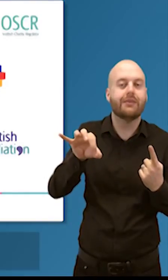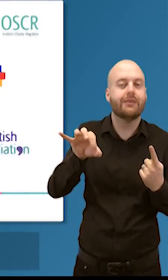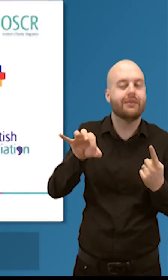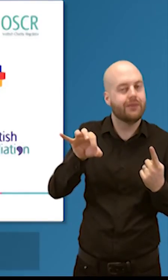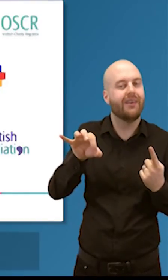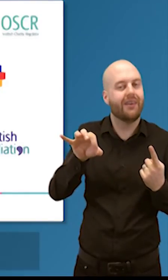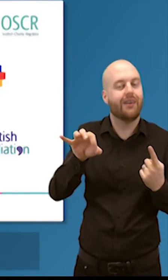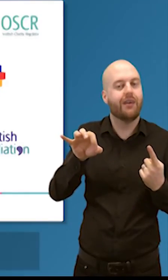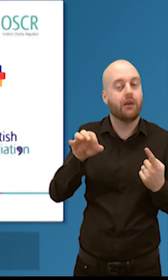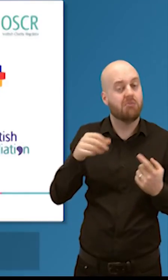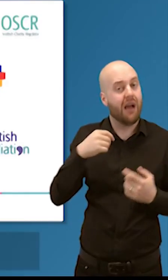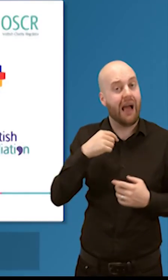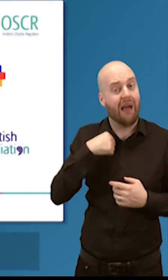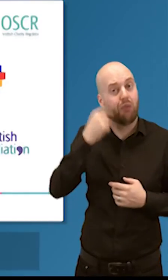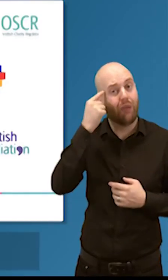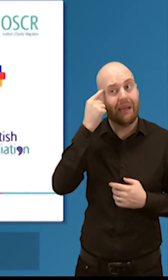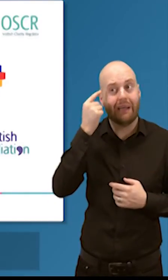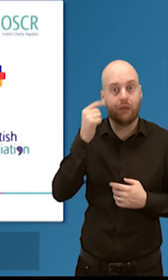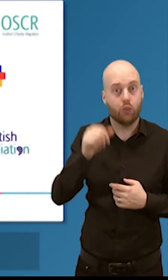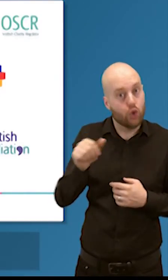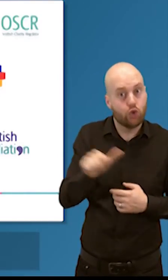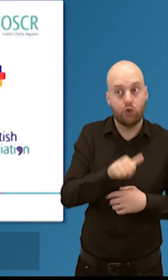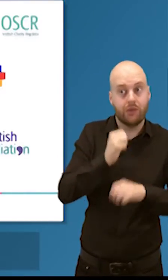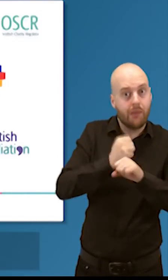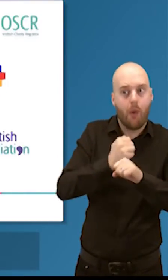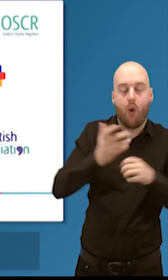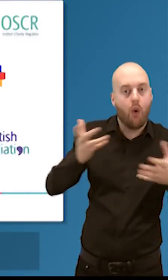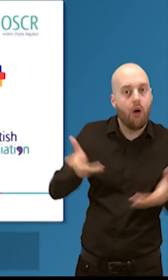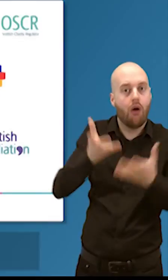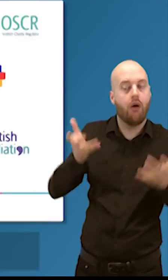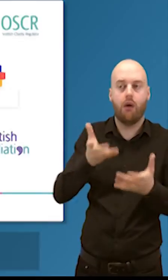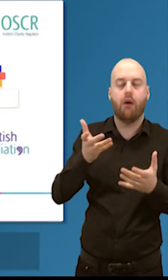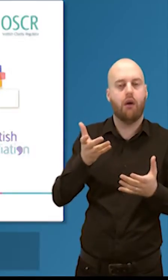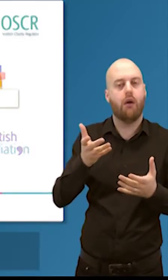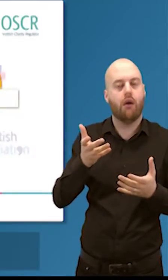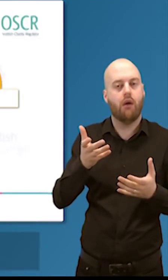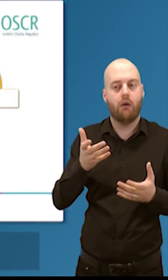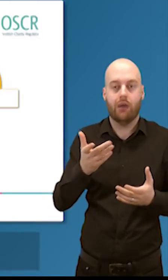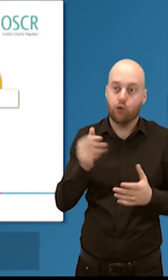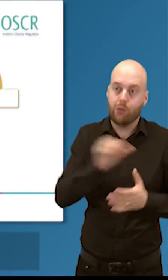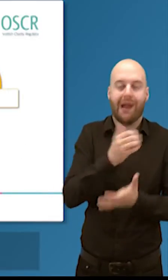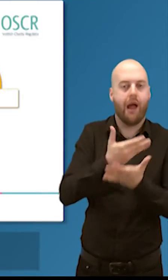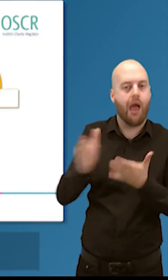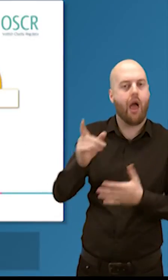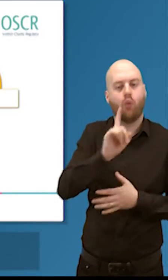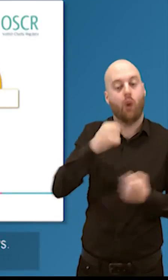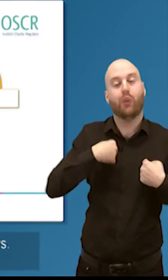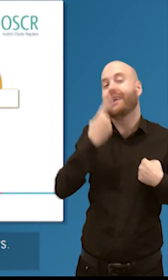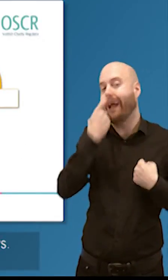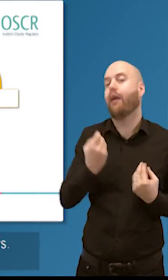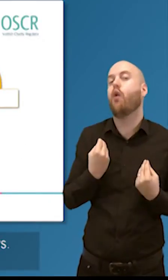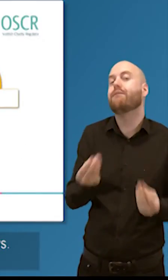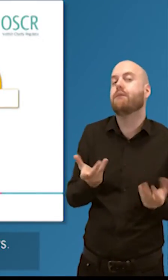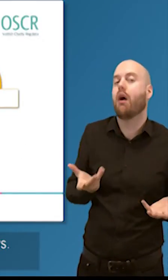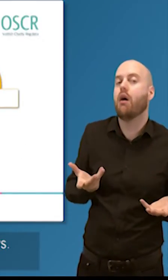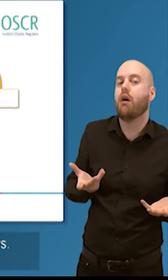us about keeping in touch that's all of our different approaches of how